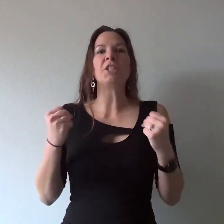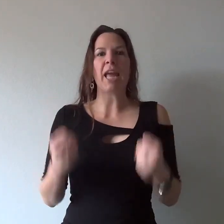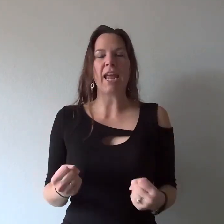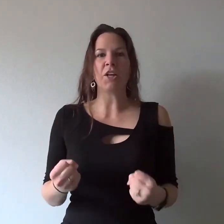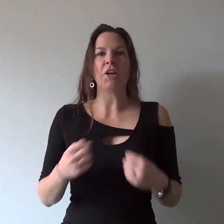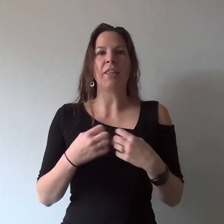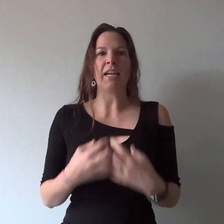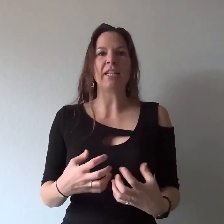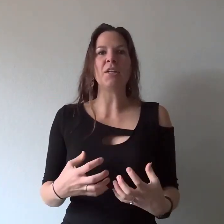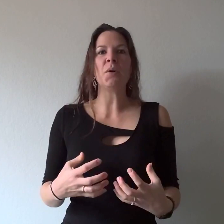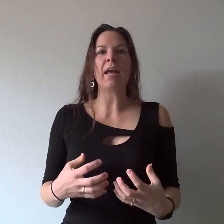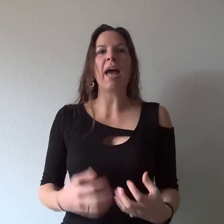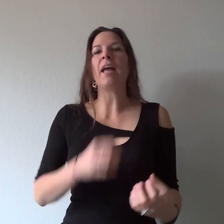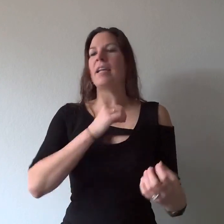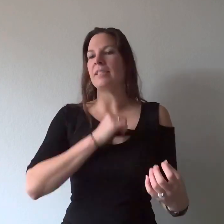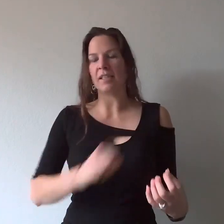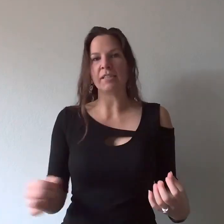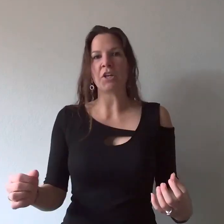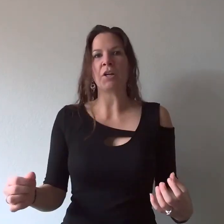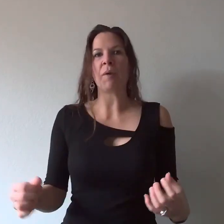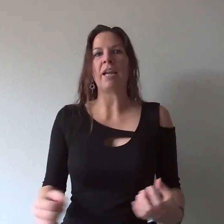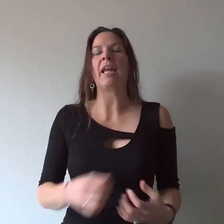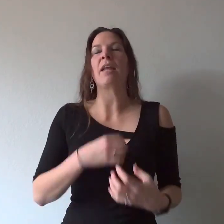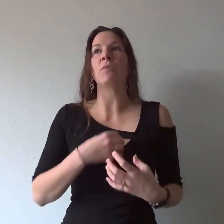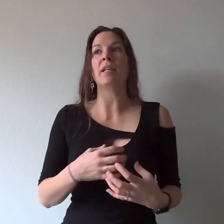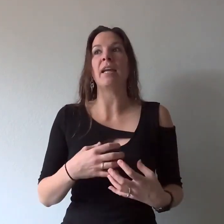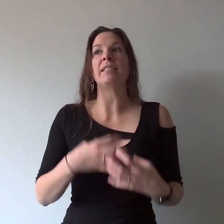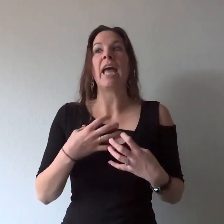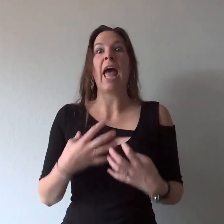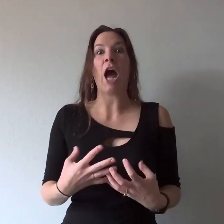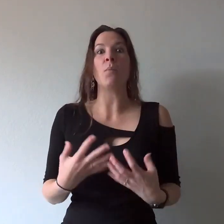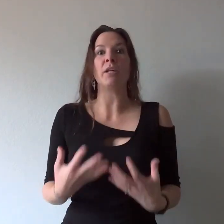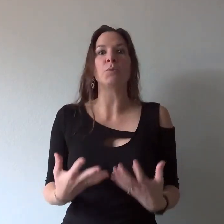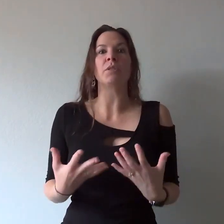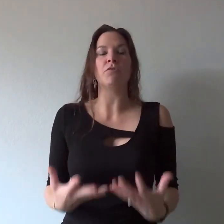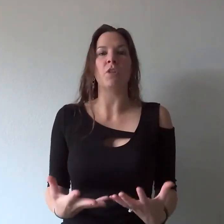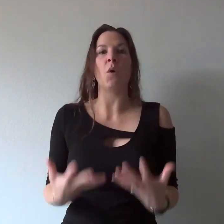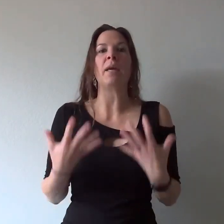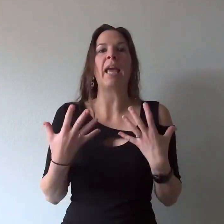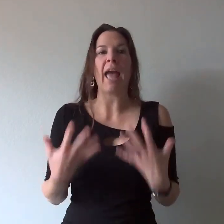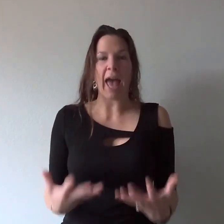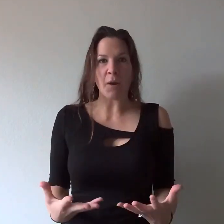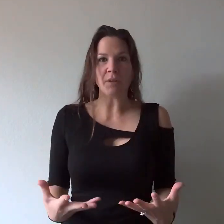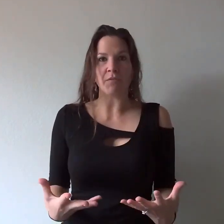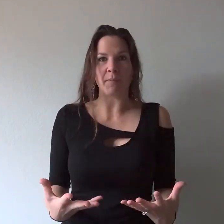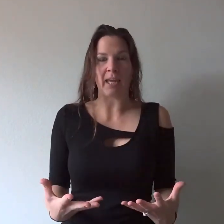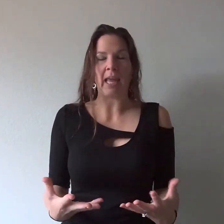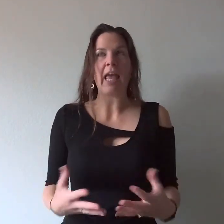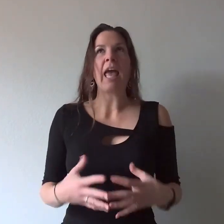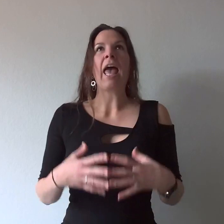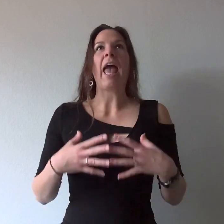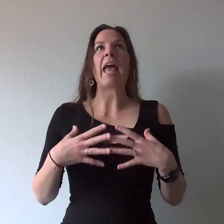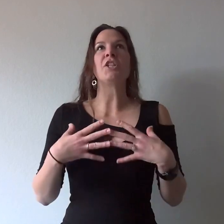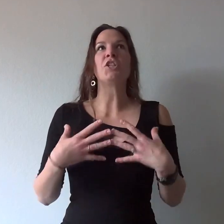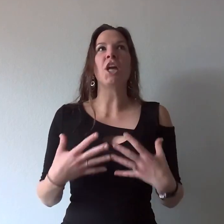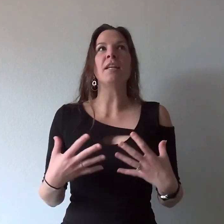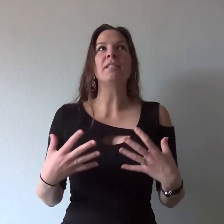anger that I didn't know I had until I started writing and realized how much was flowing out of me and just